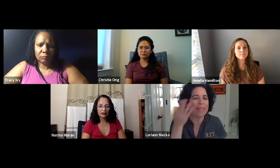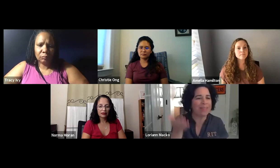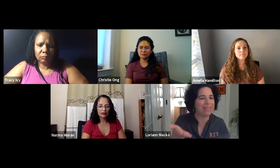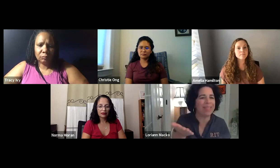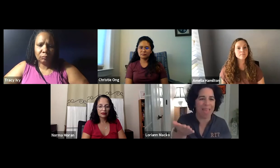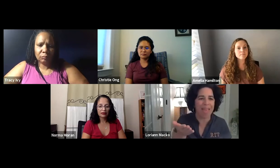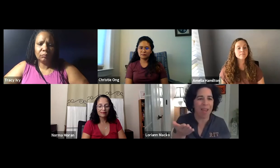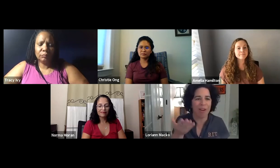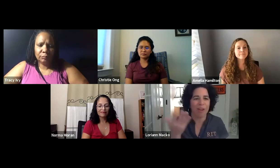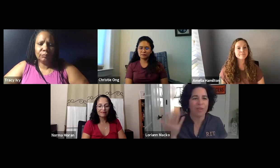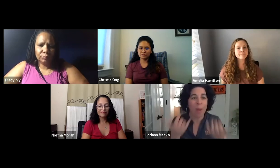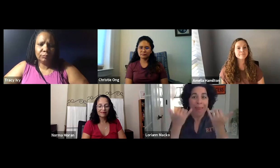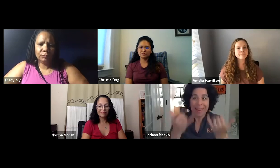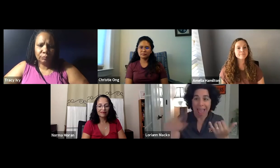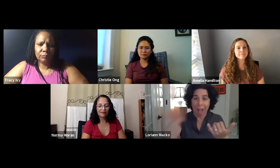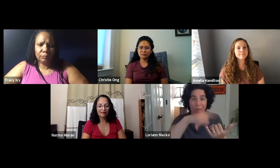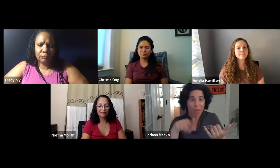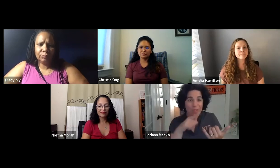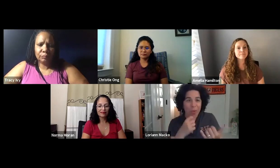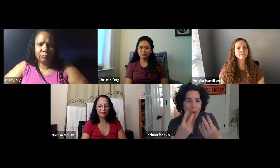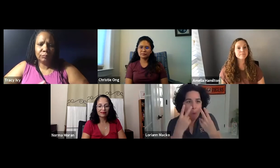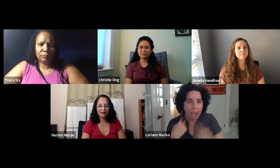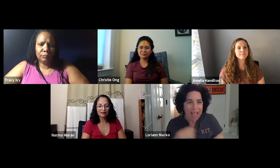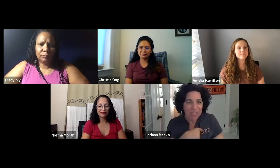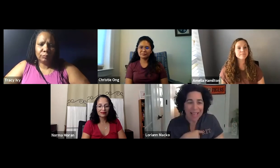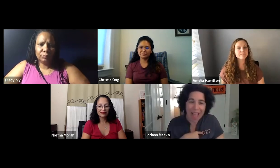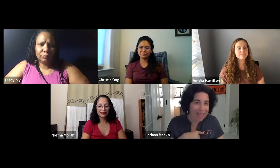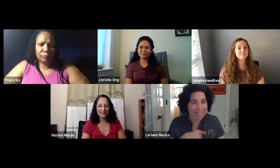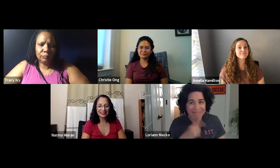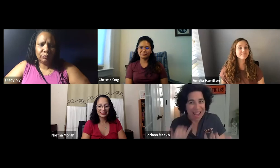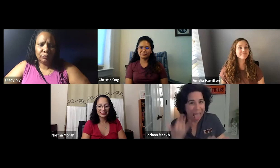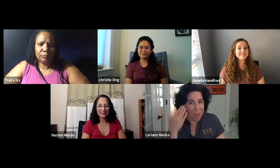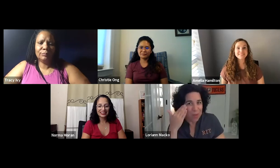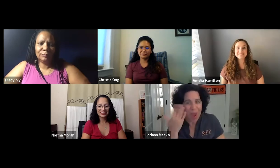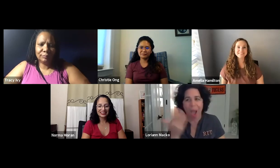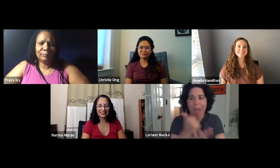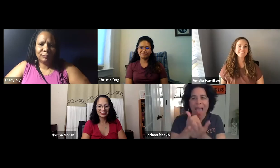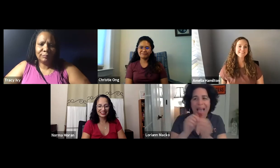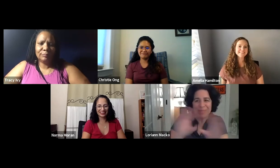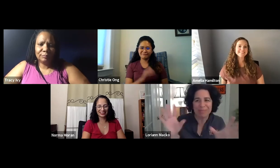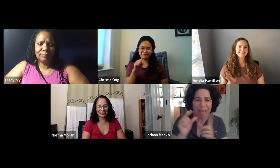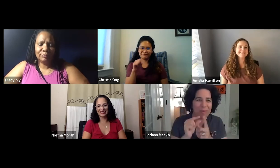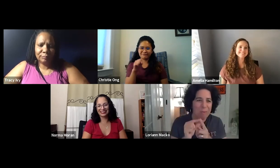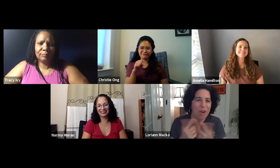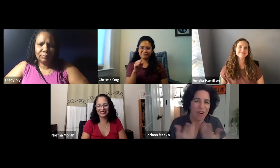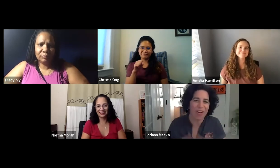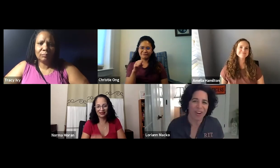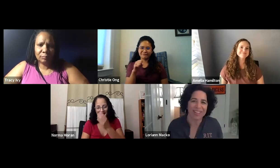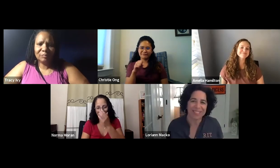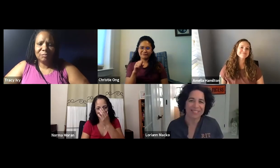that does talk about volunteer ideas. But now, for those of you watching, now you know and you can help spread